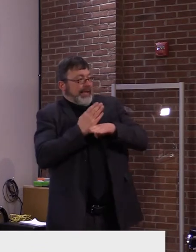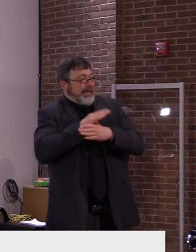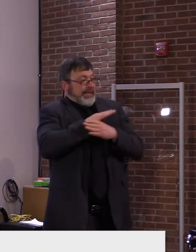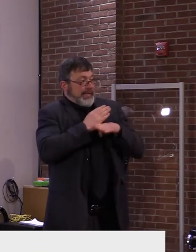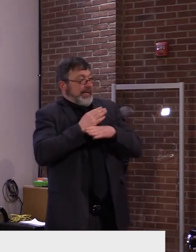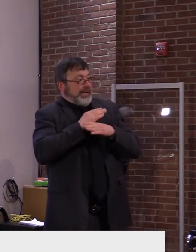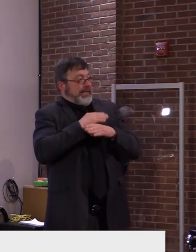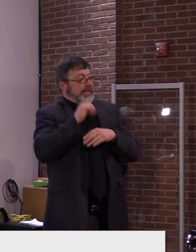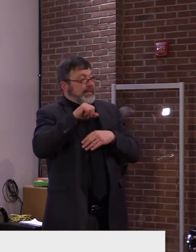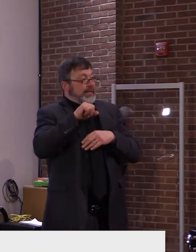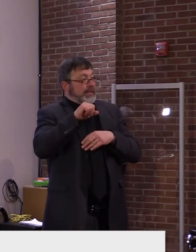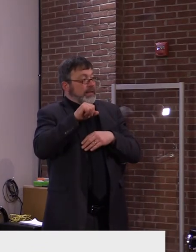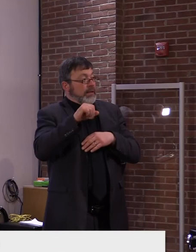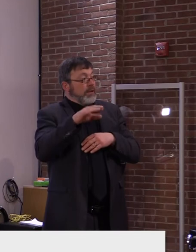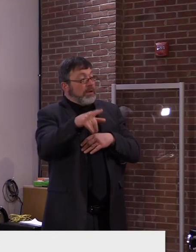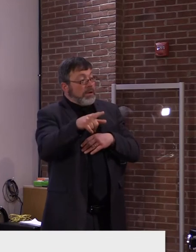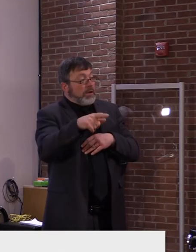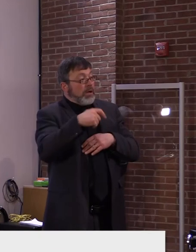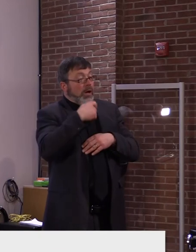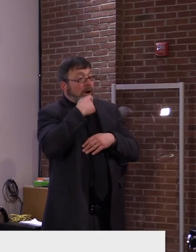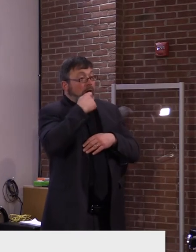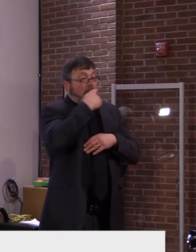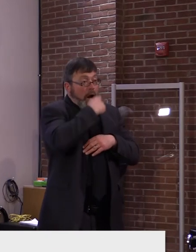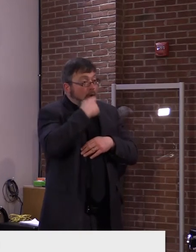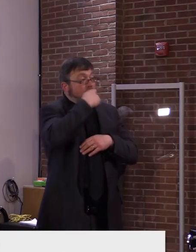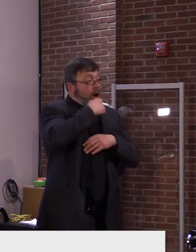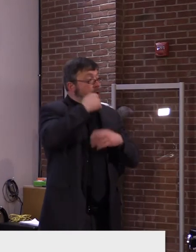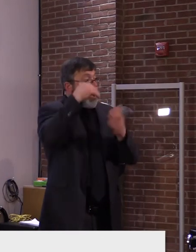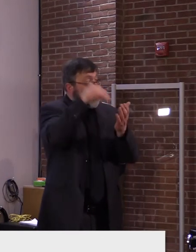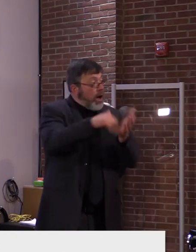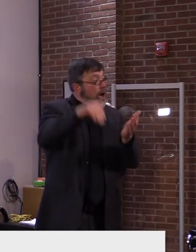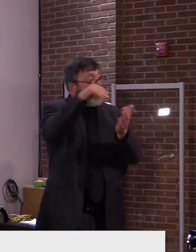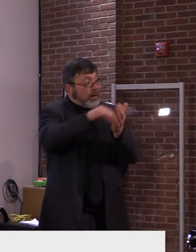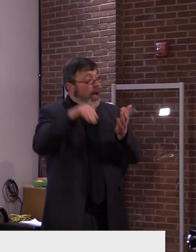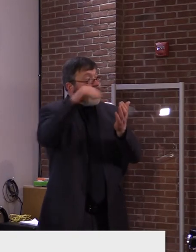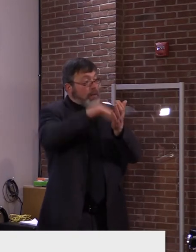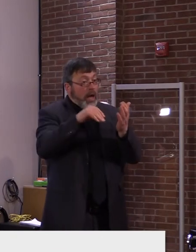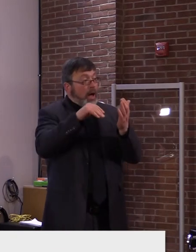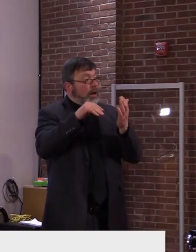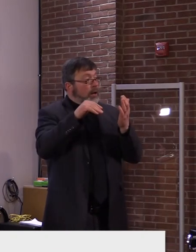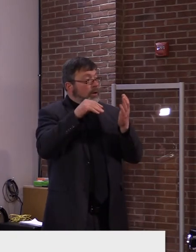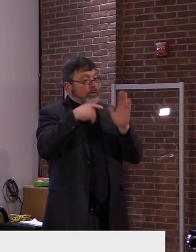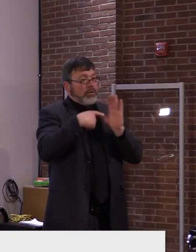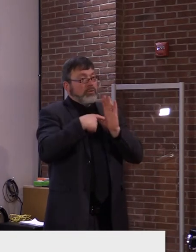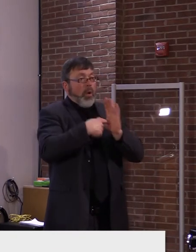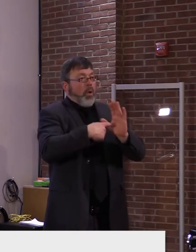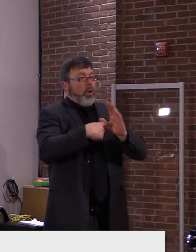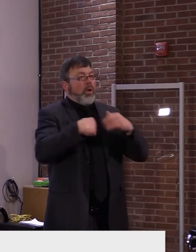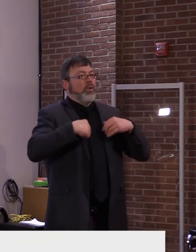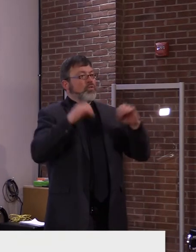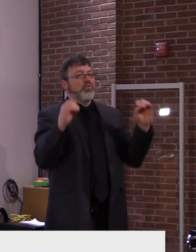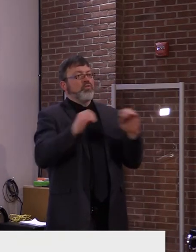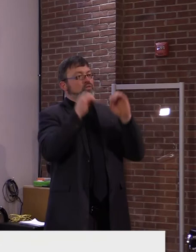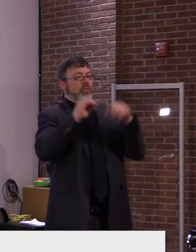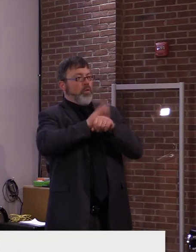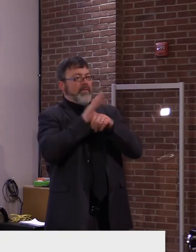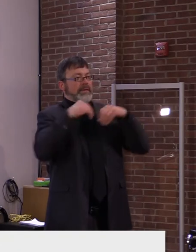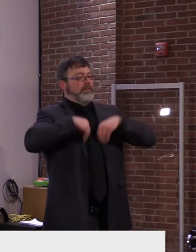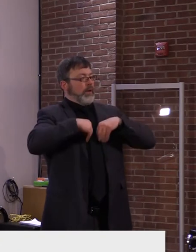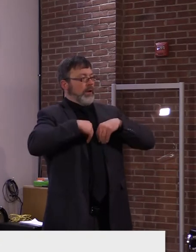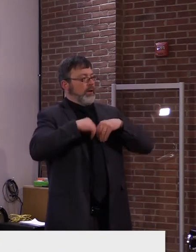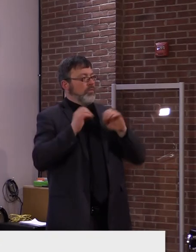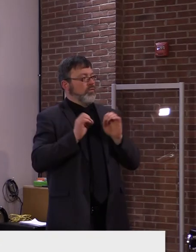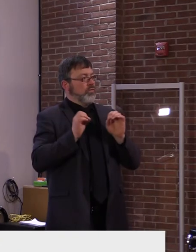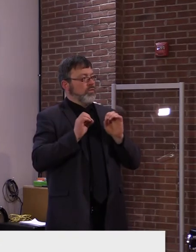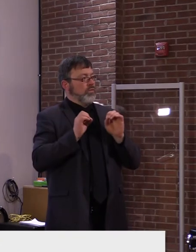test on somebody in their nose and not find any virus. If we believe the AstraZeneca data, two-thirds of